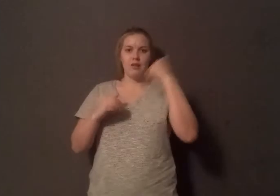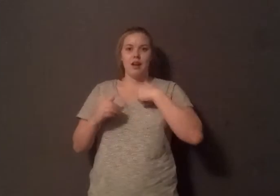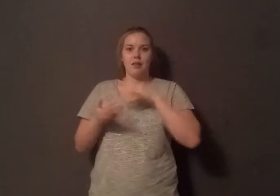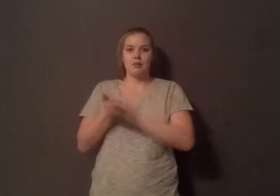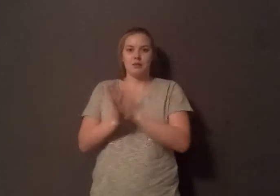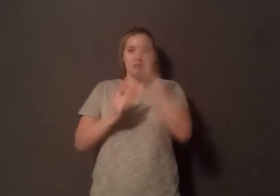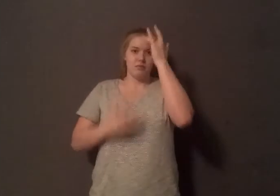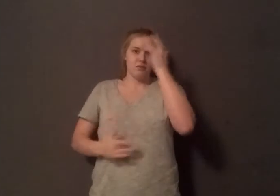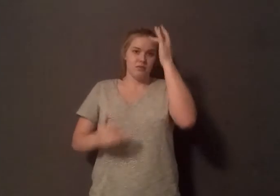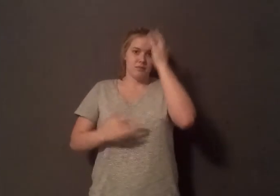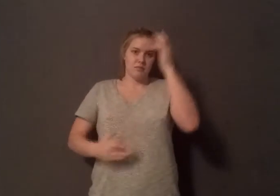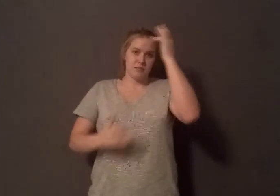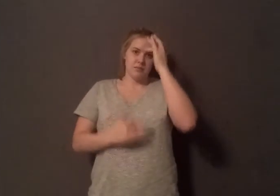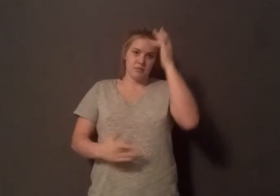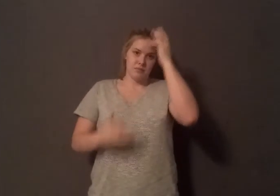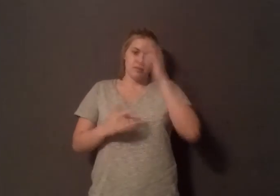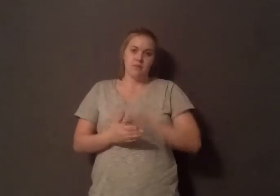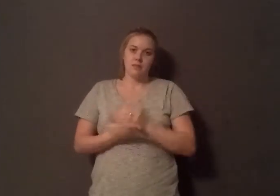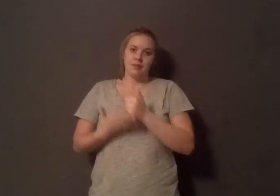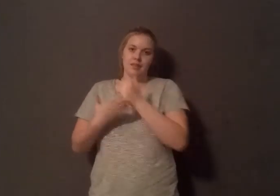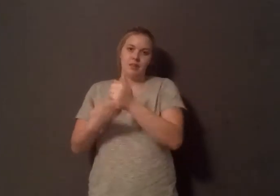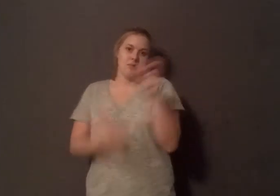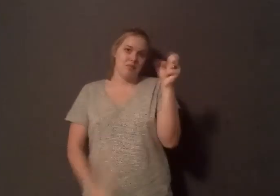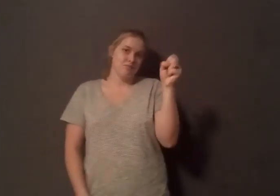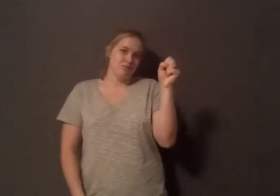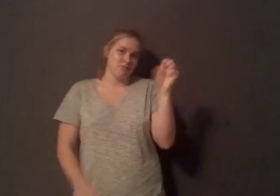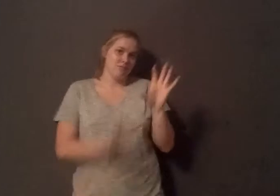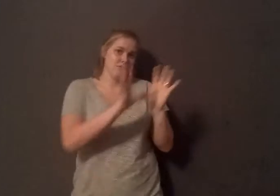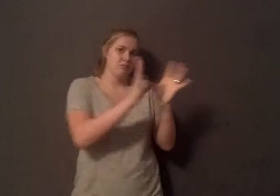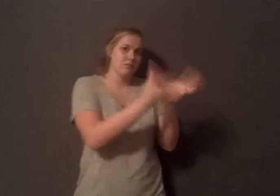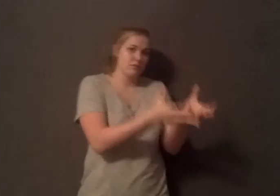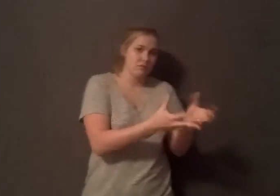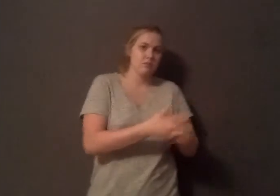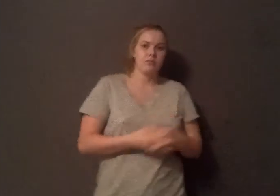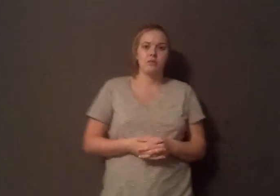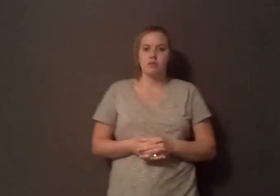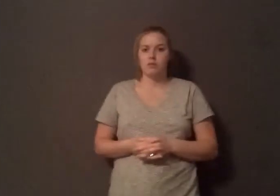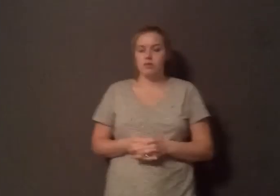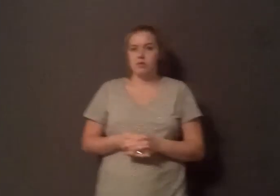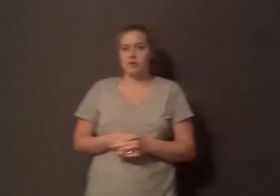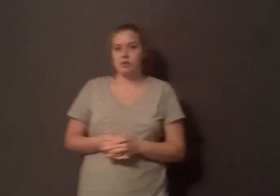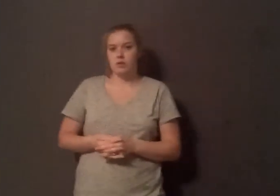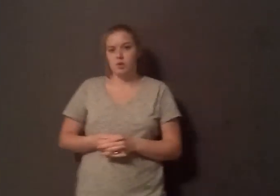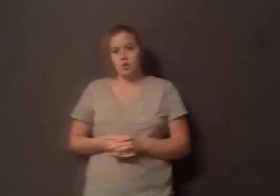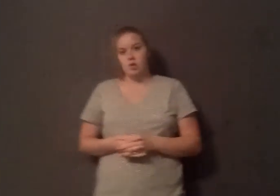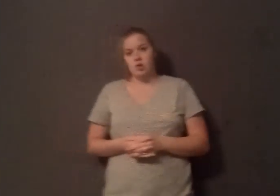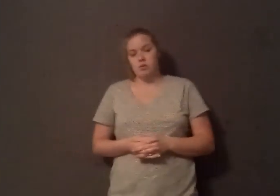that it will benefit dairy farmers as a form of institutionalized racism. Yeah, milk is a risky food for human consumption. As a